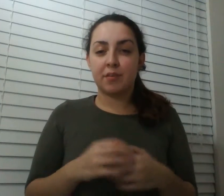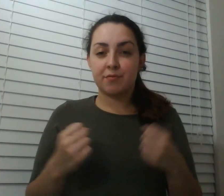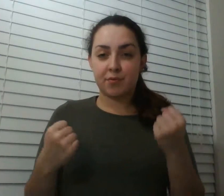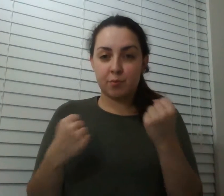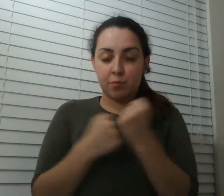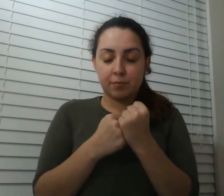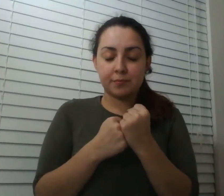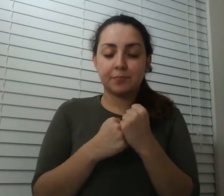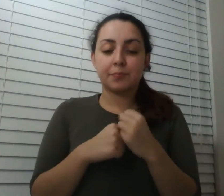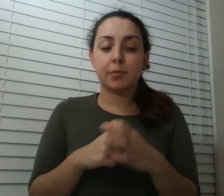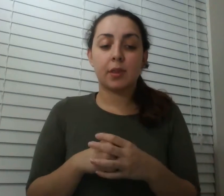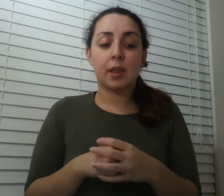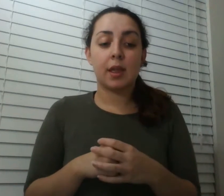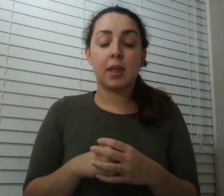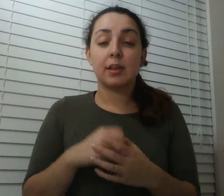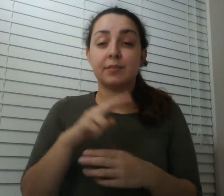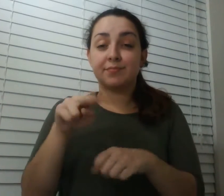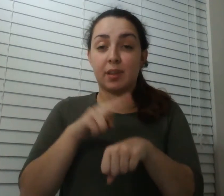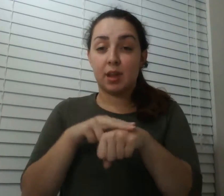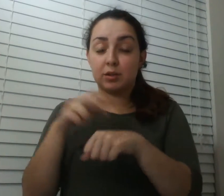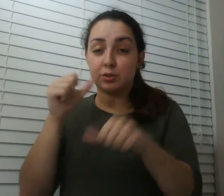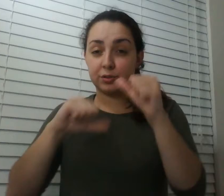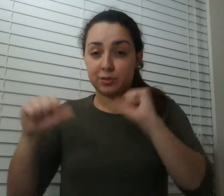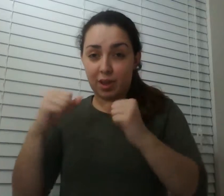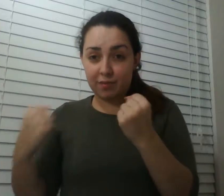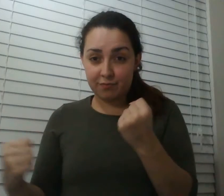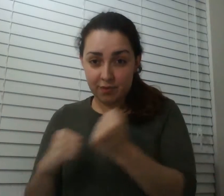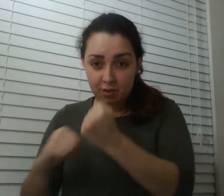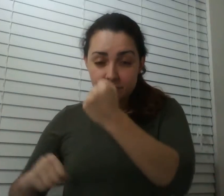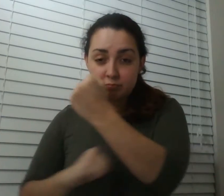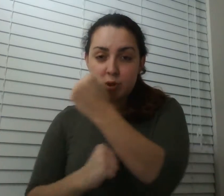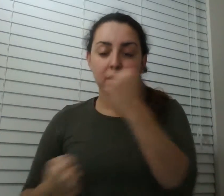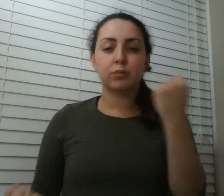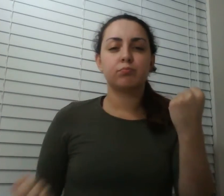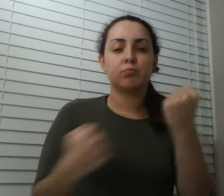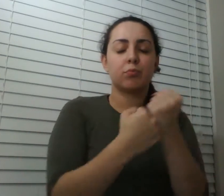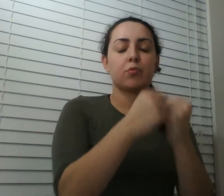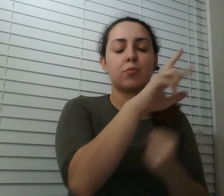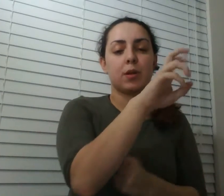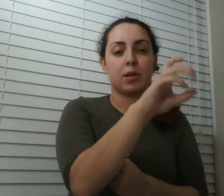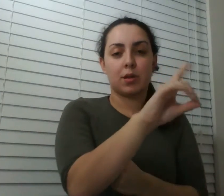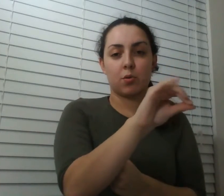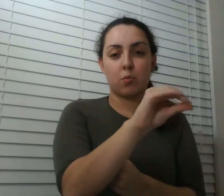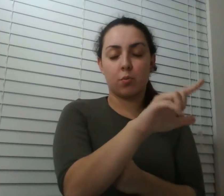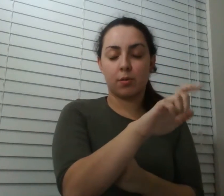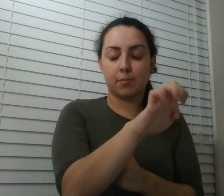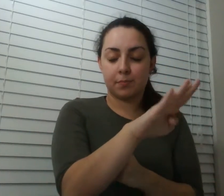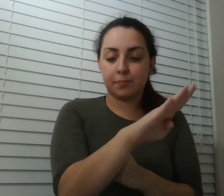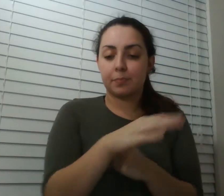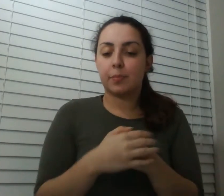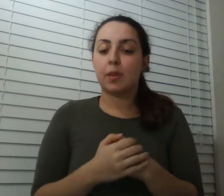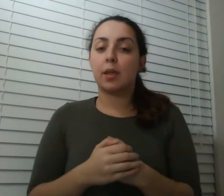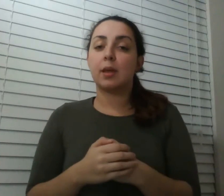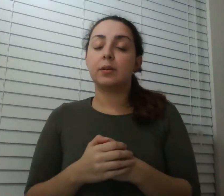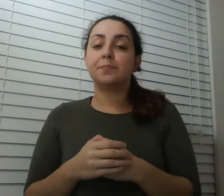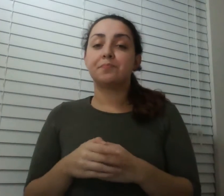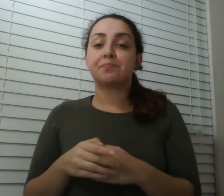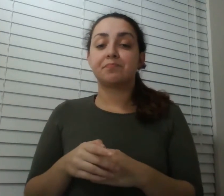national science foundation and by the alpha b sloan foundation enhancing public understanding of science and technology in the modern world